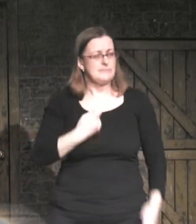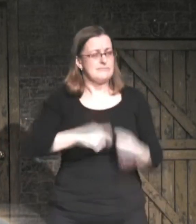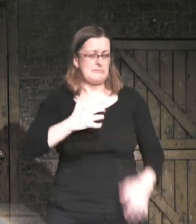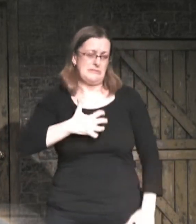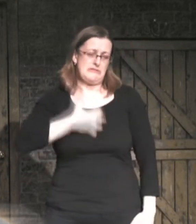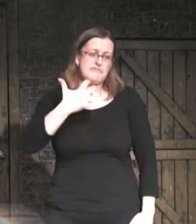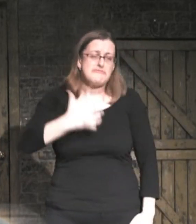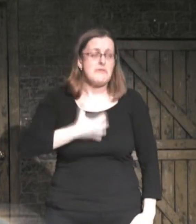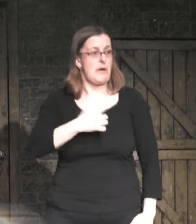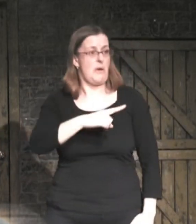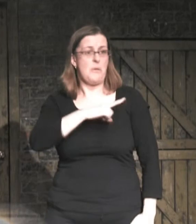following her around.